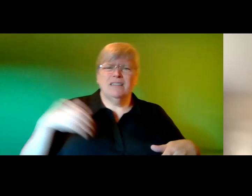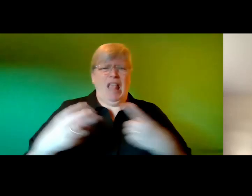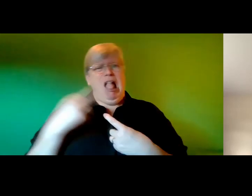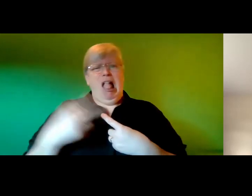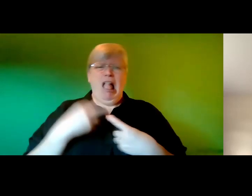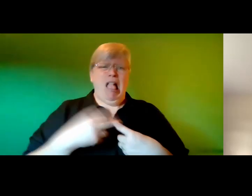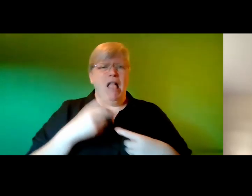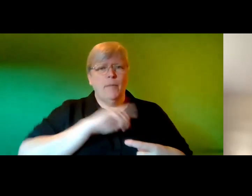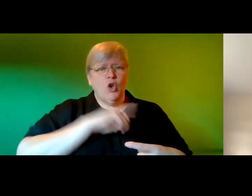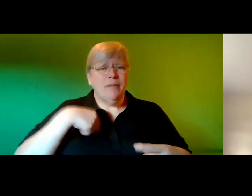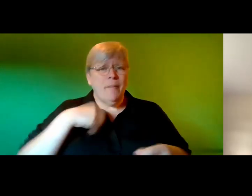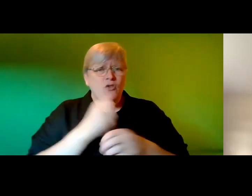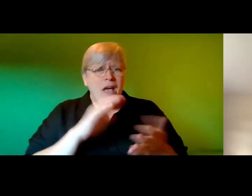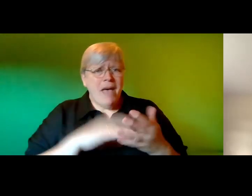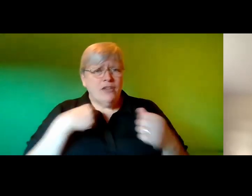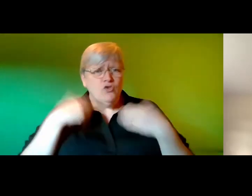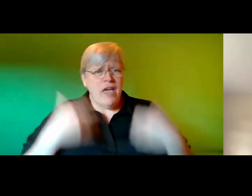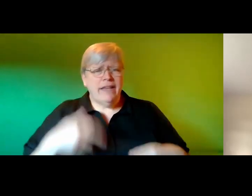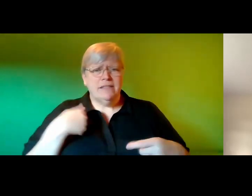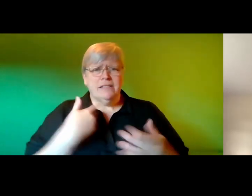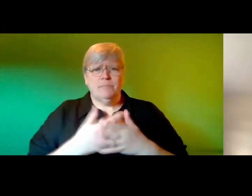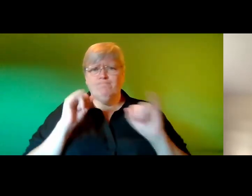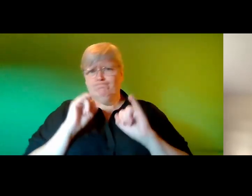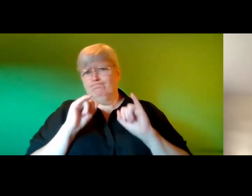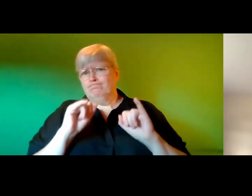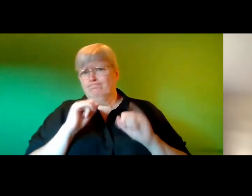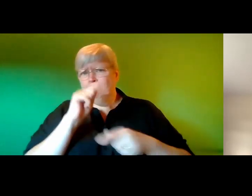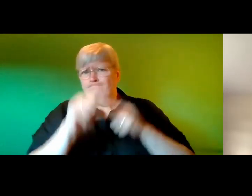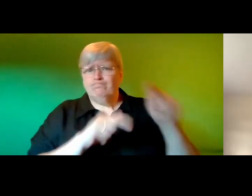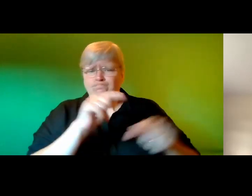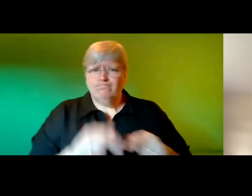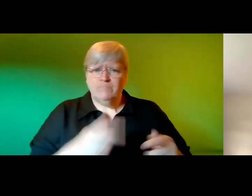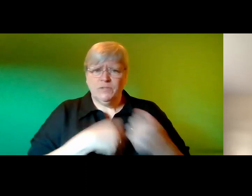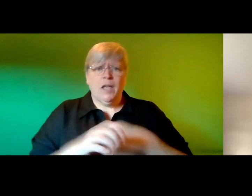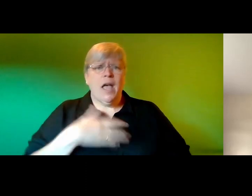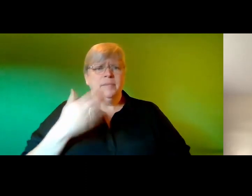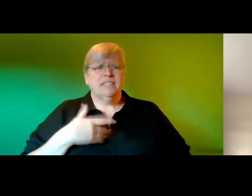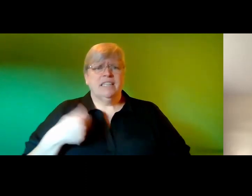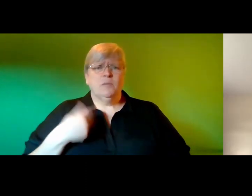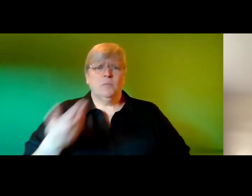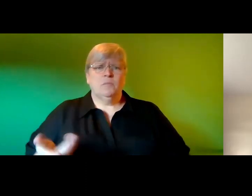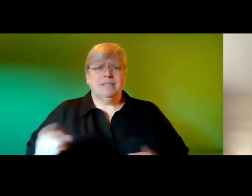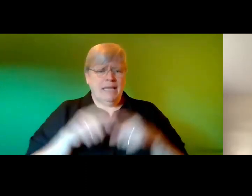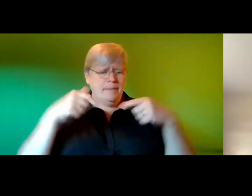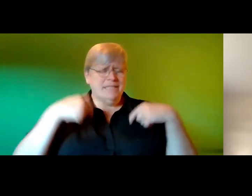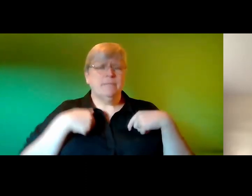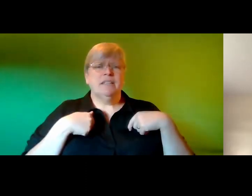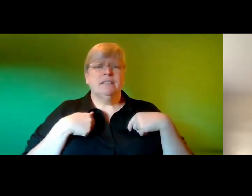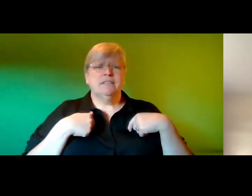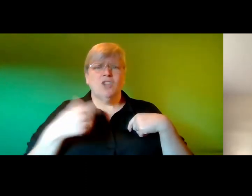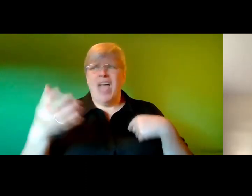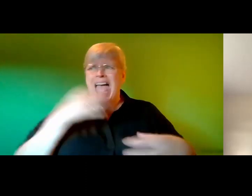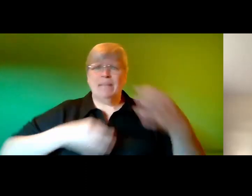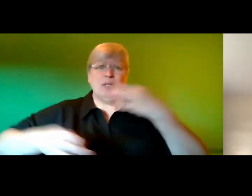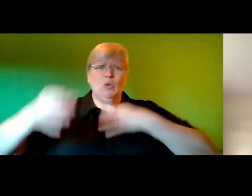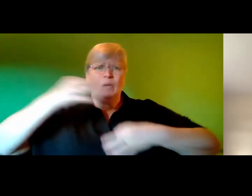she's stressed i picture them being rude to my daddy and her getting upset like i do when people are mean they're going to ask me questions that